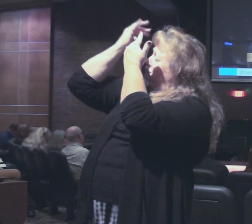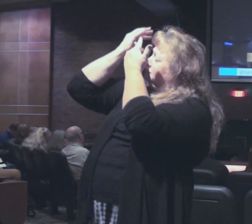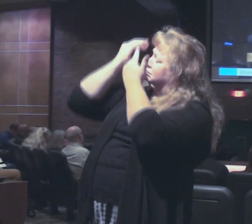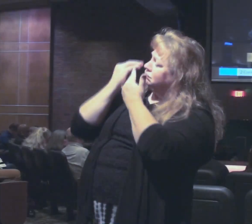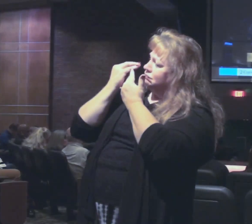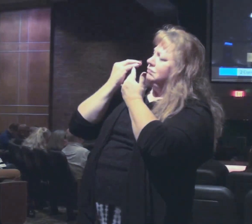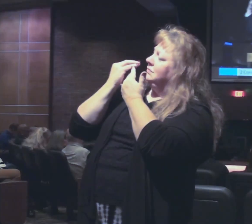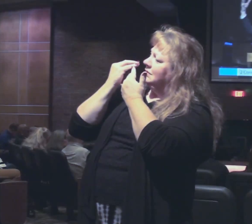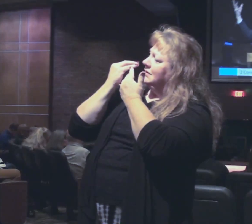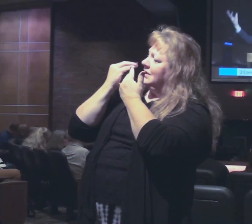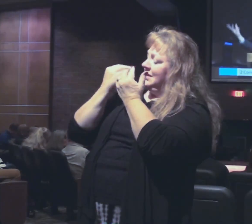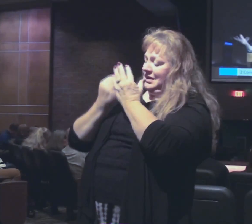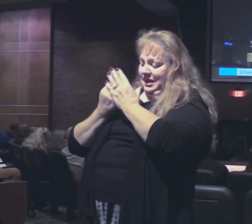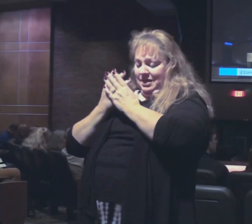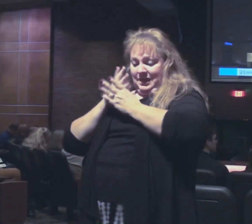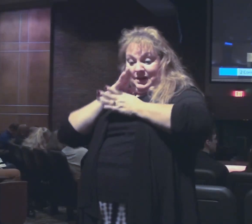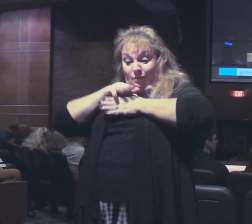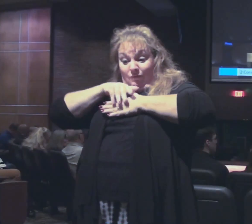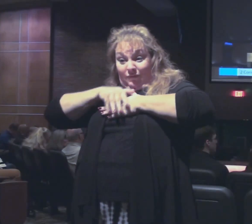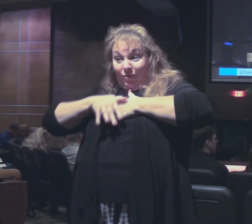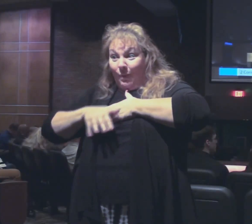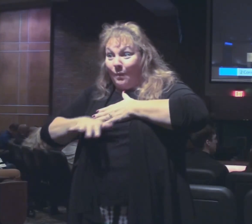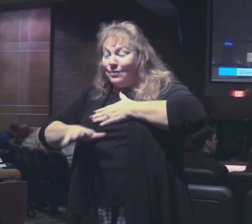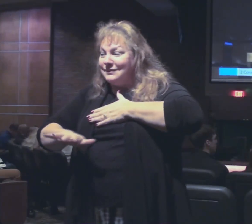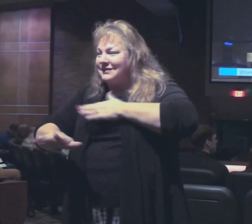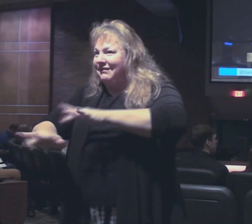so it abounds and overflows